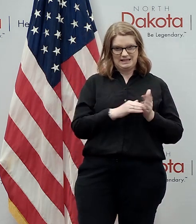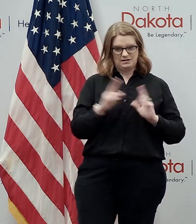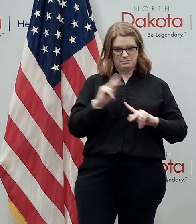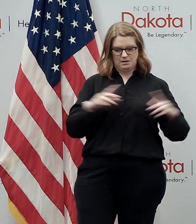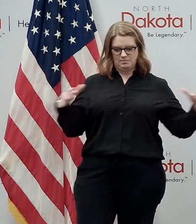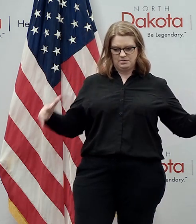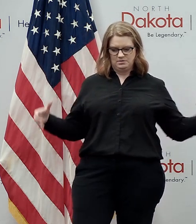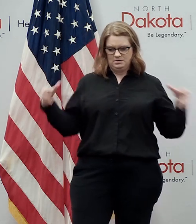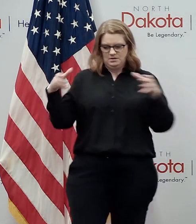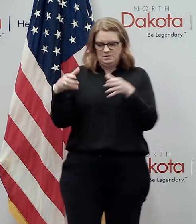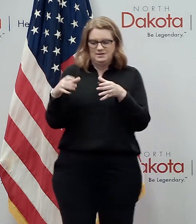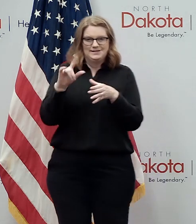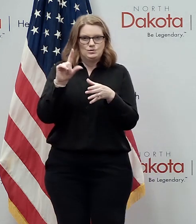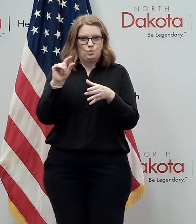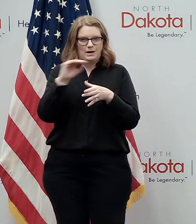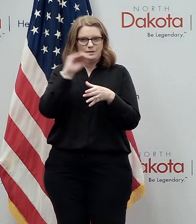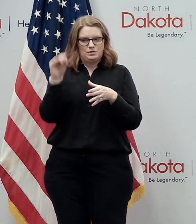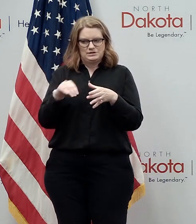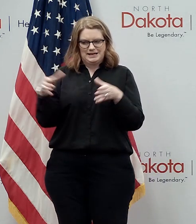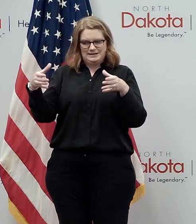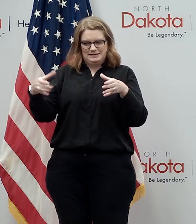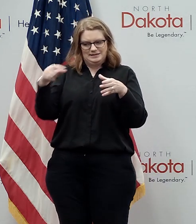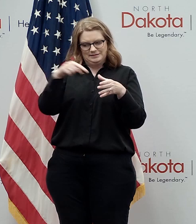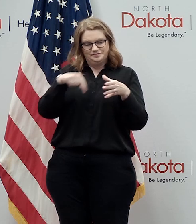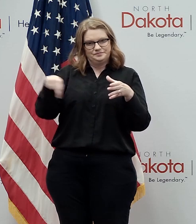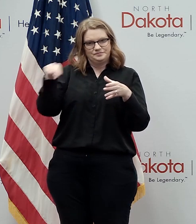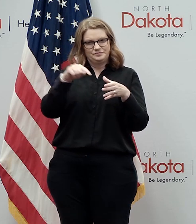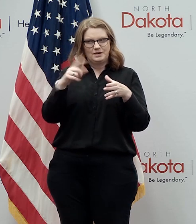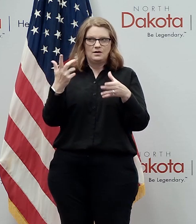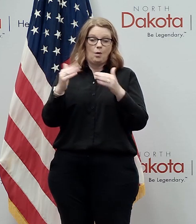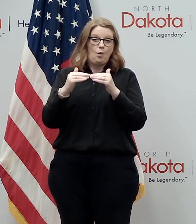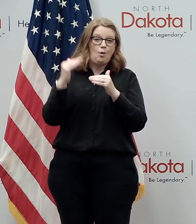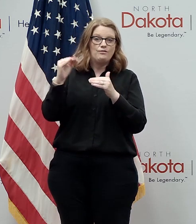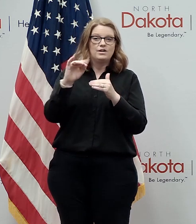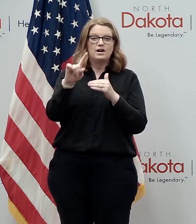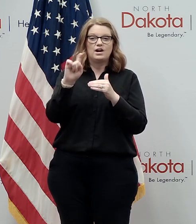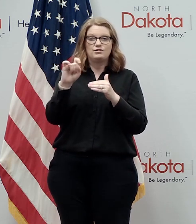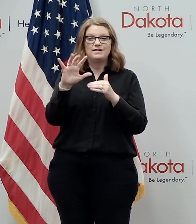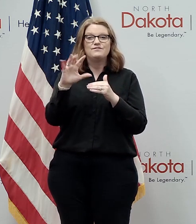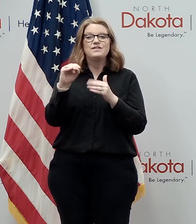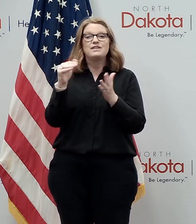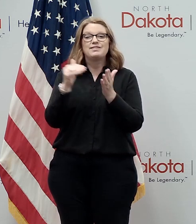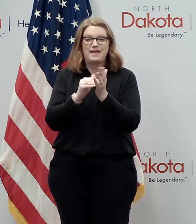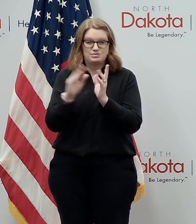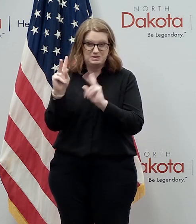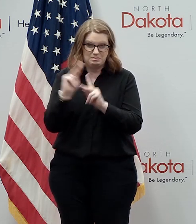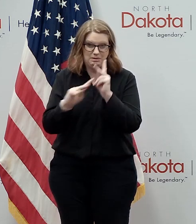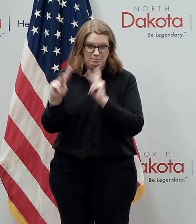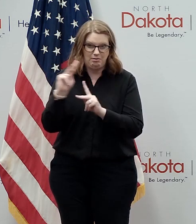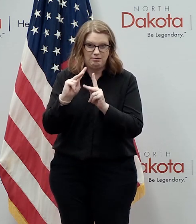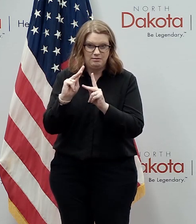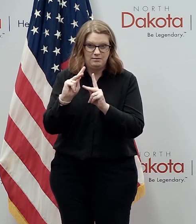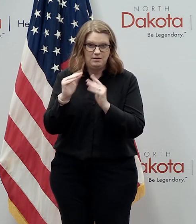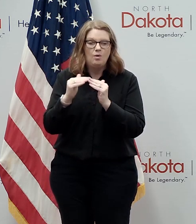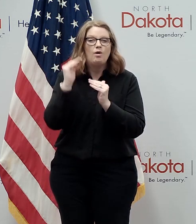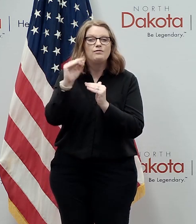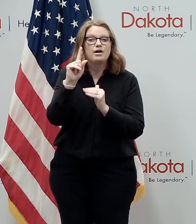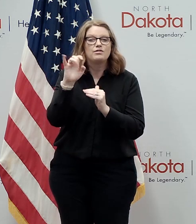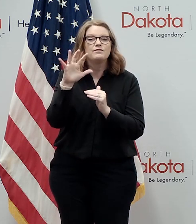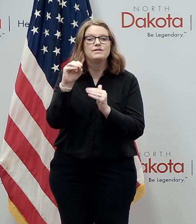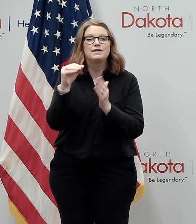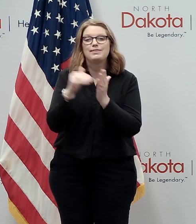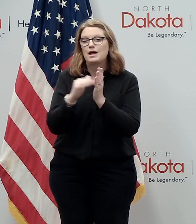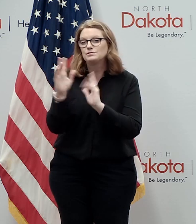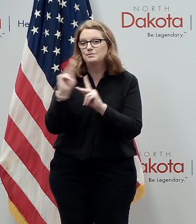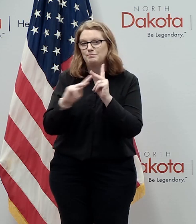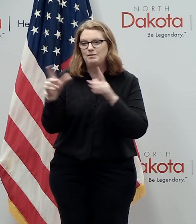citizens that we have uh means that that we're talking about over 150 000 over 150 000 people